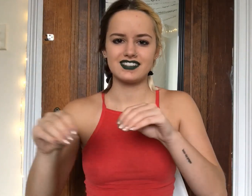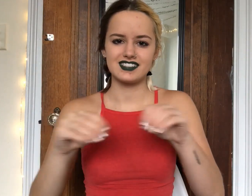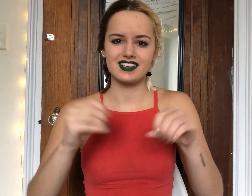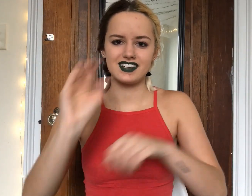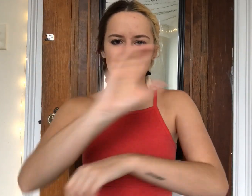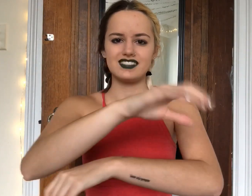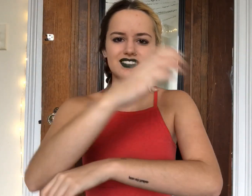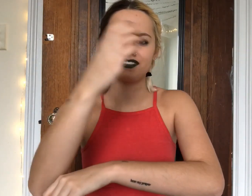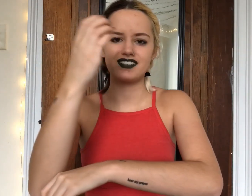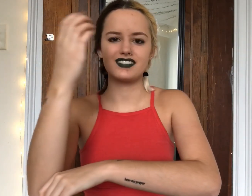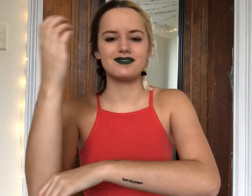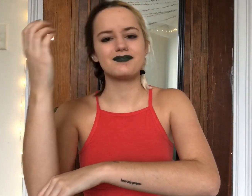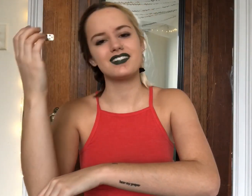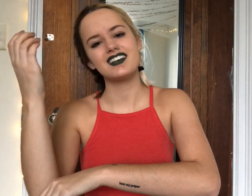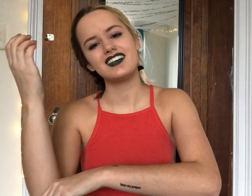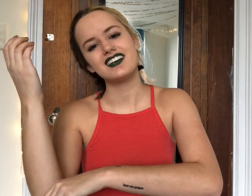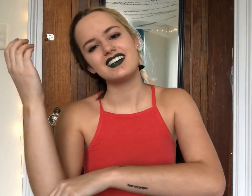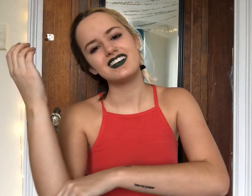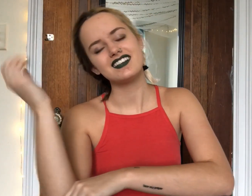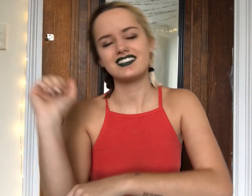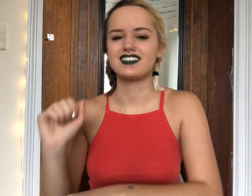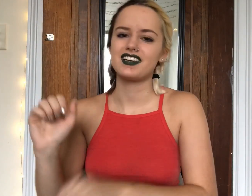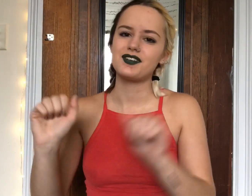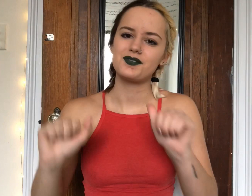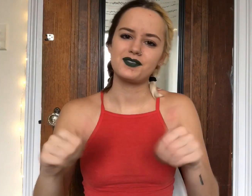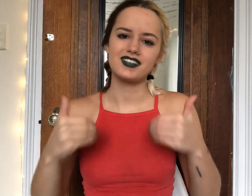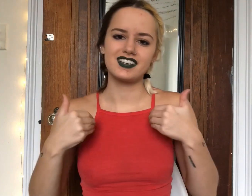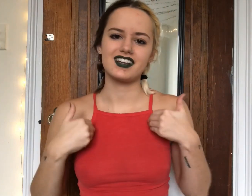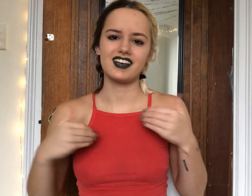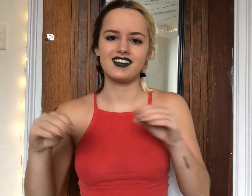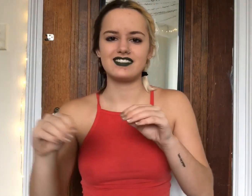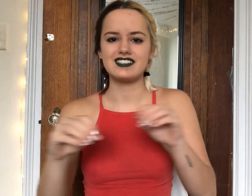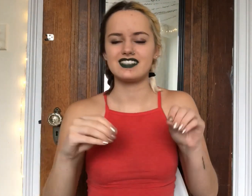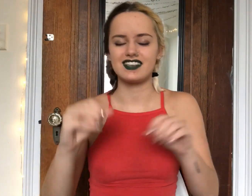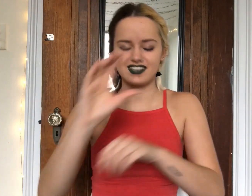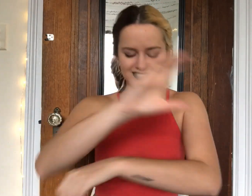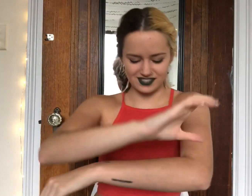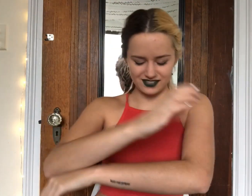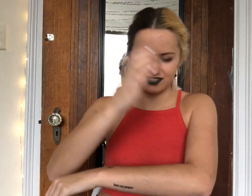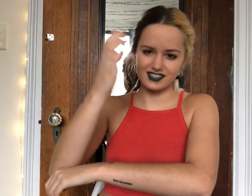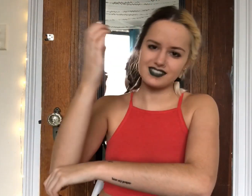Sandy Christmas